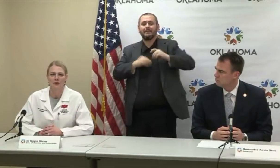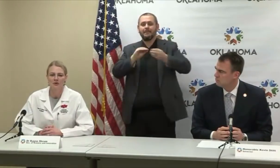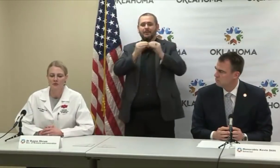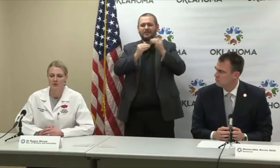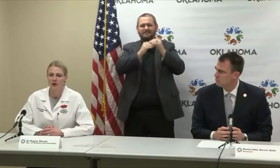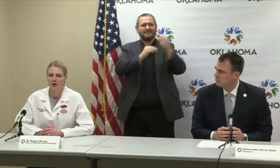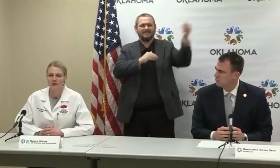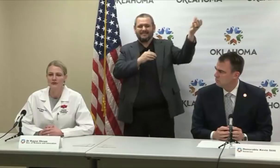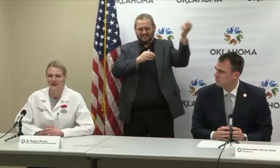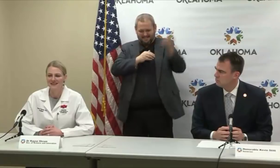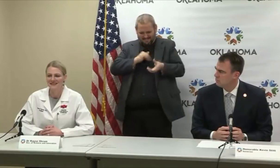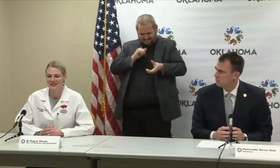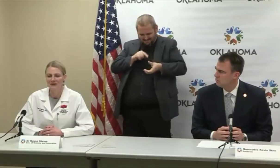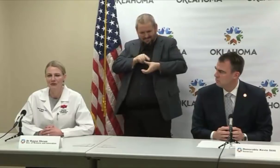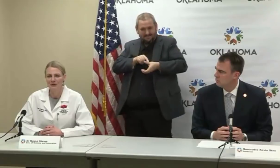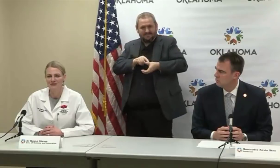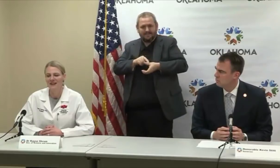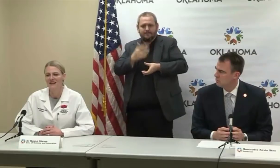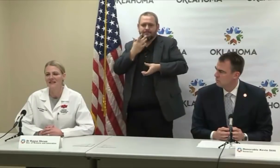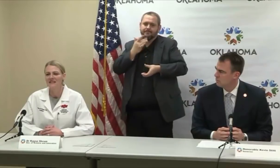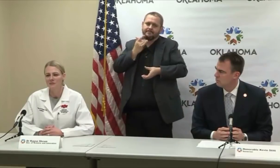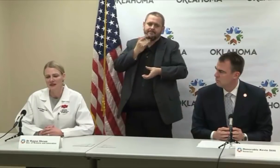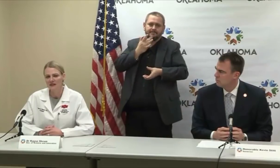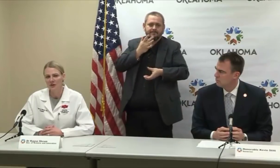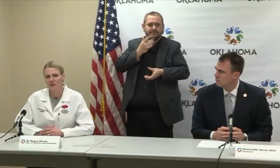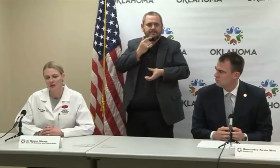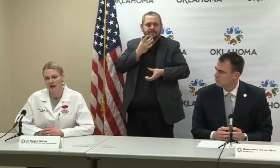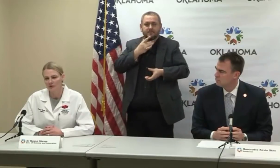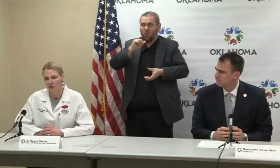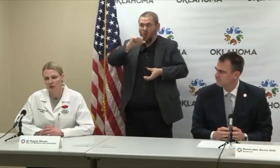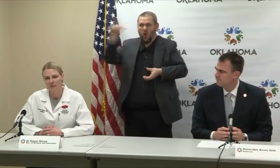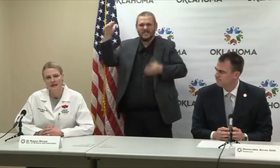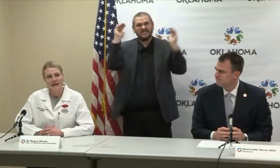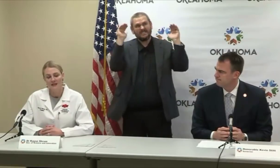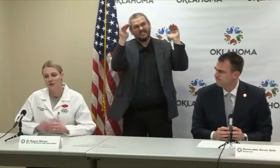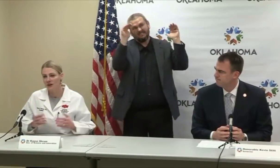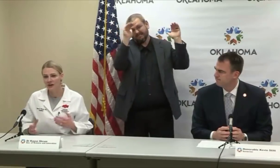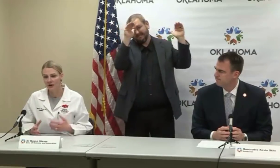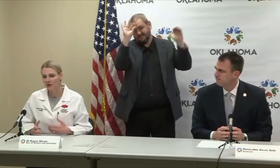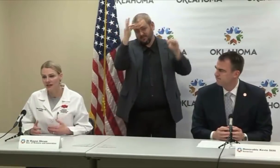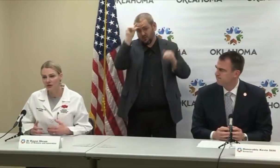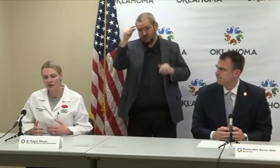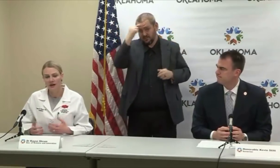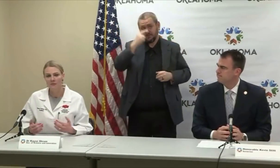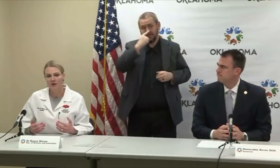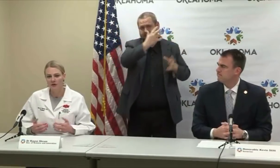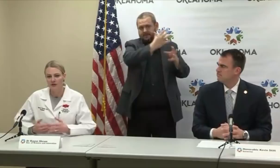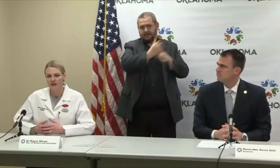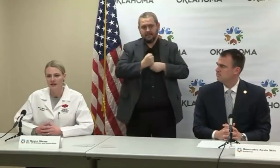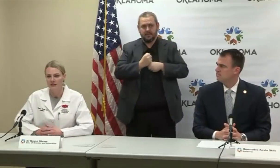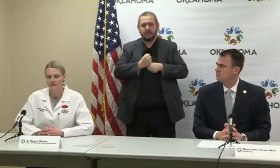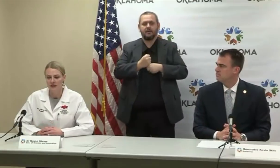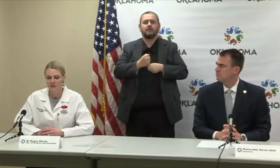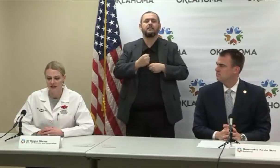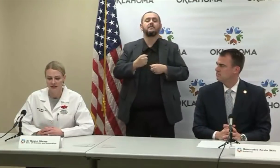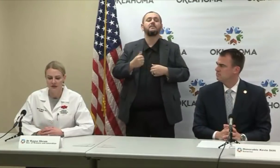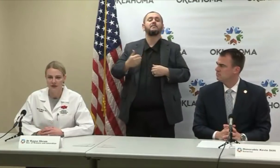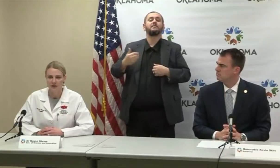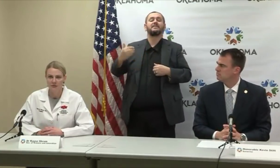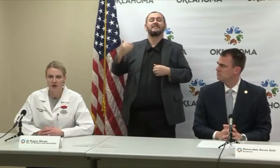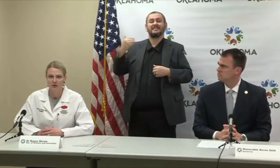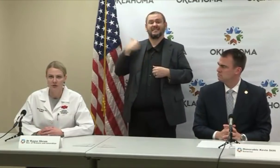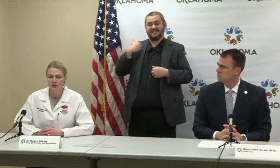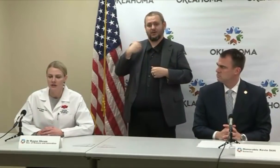we're all trying to get a hold of that depending on the platform. And so very early on, I brought on Deputy